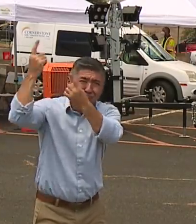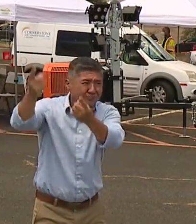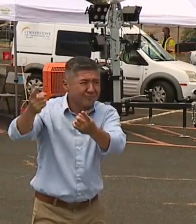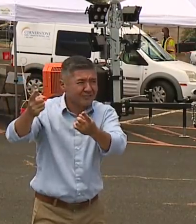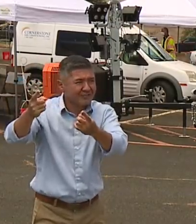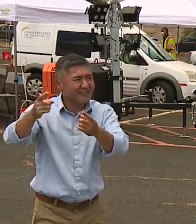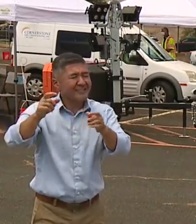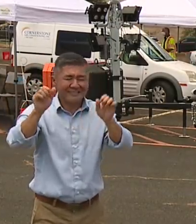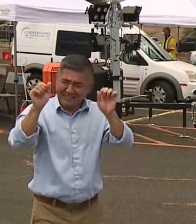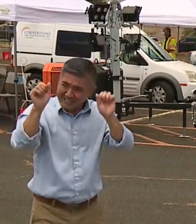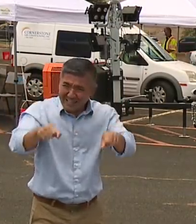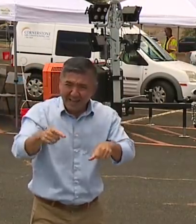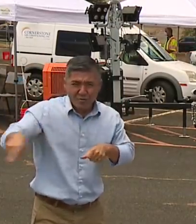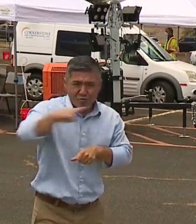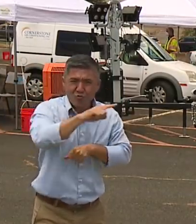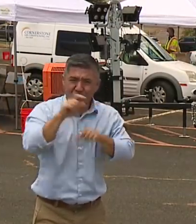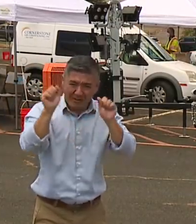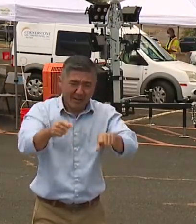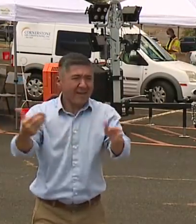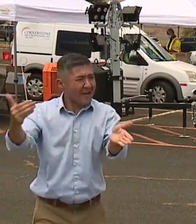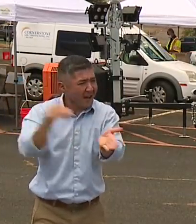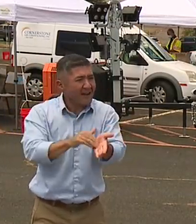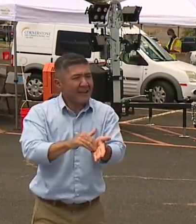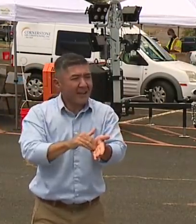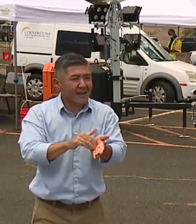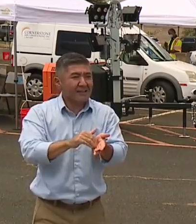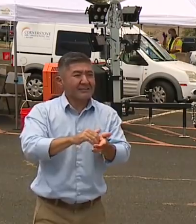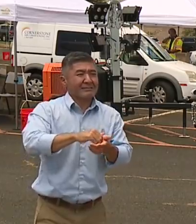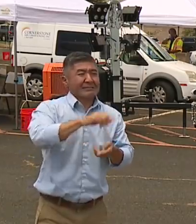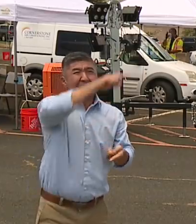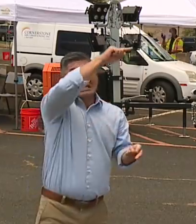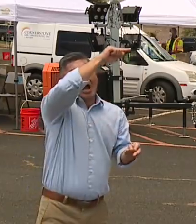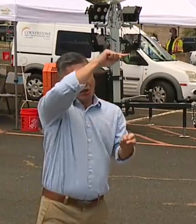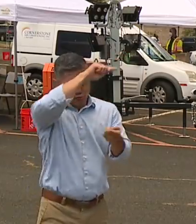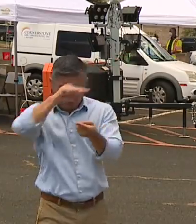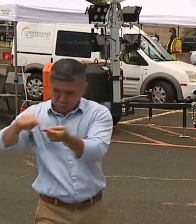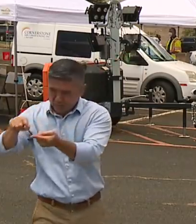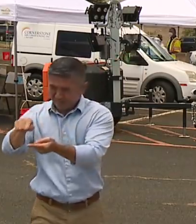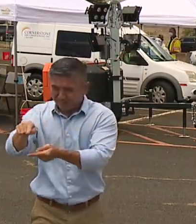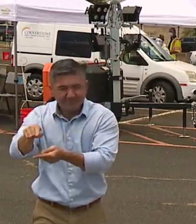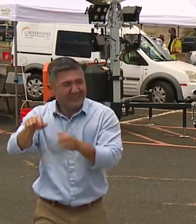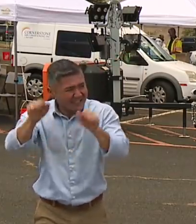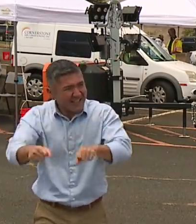that. I want you to remember that, and I want you to understand we can get there again if everyone does their part.